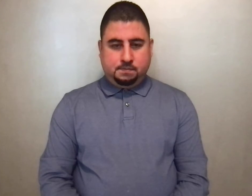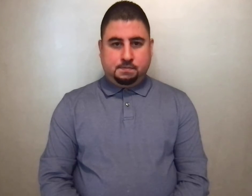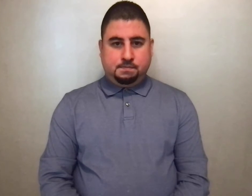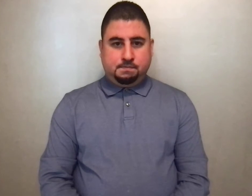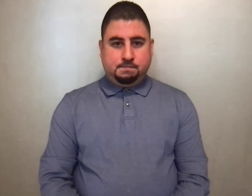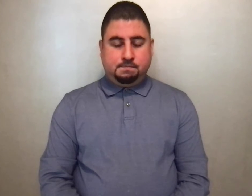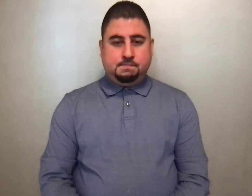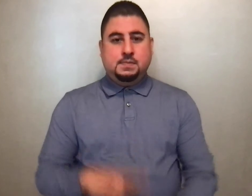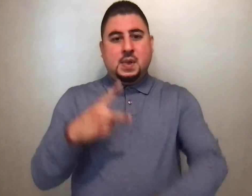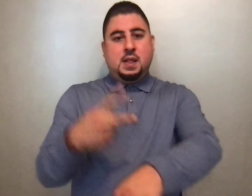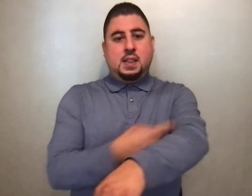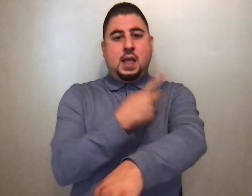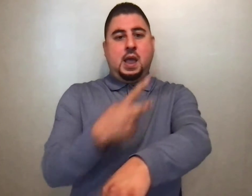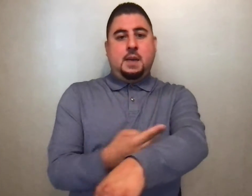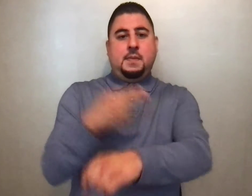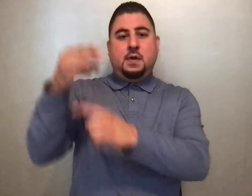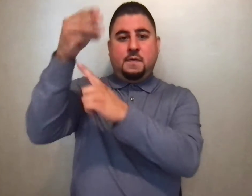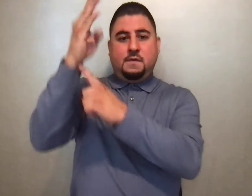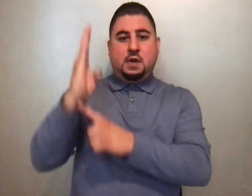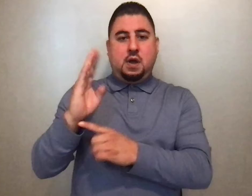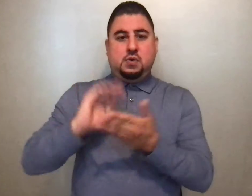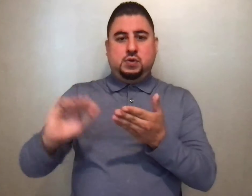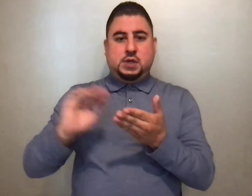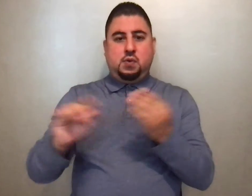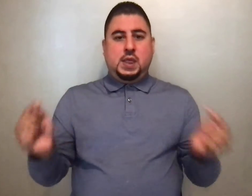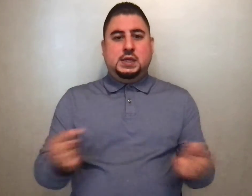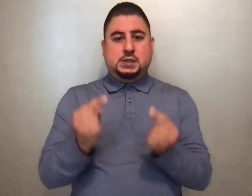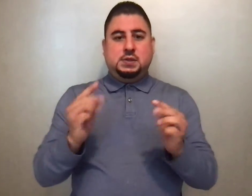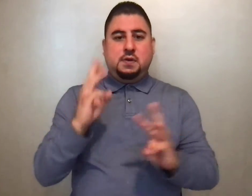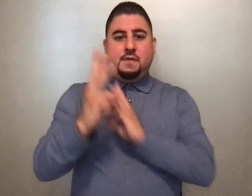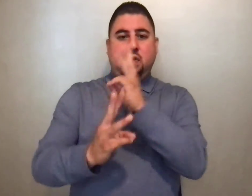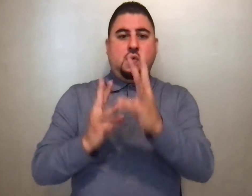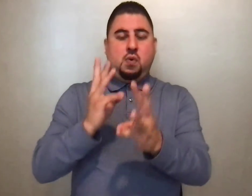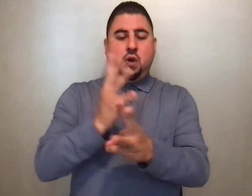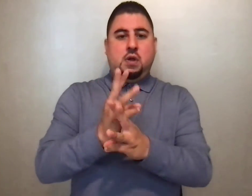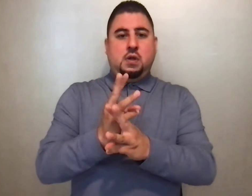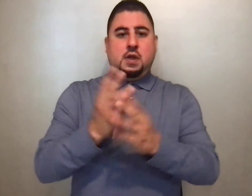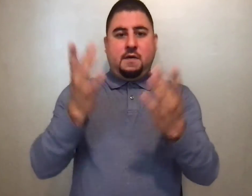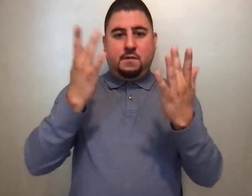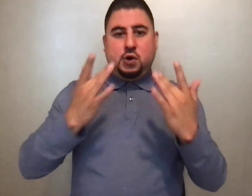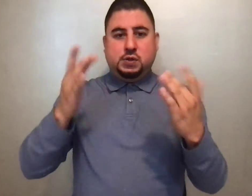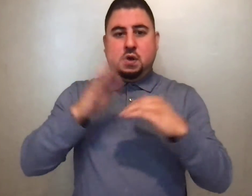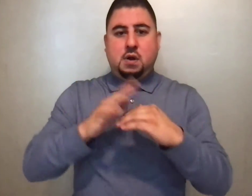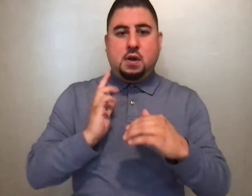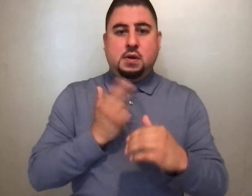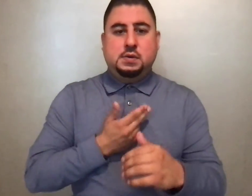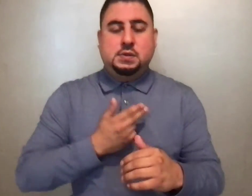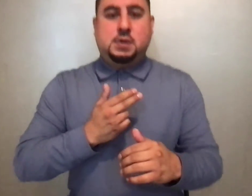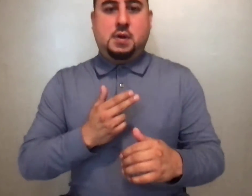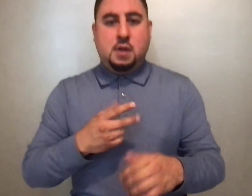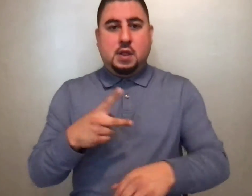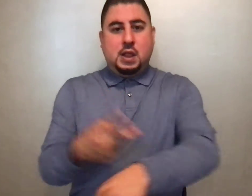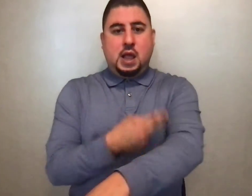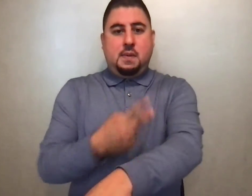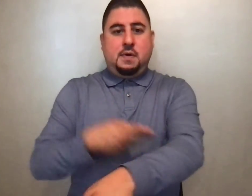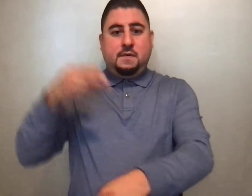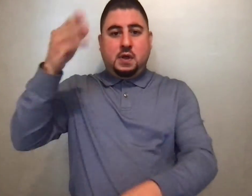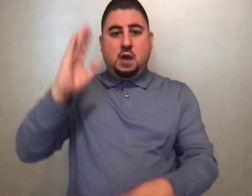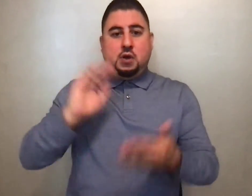Lamb of God, you take away the sins of the world. Have mercy on us. Lamb of God, you take